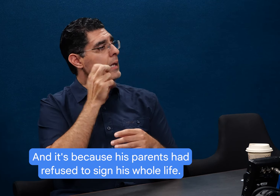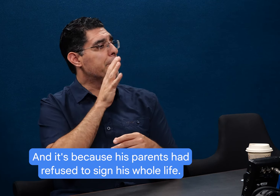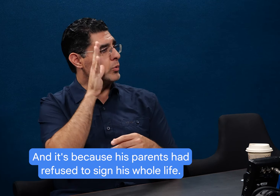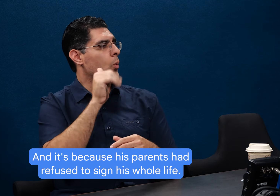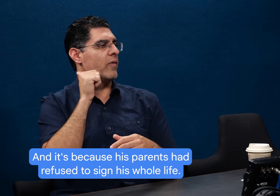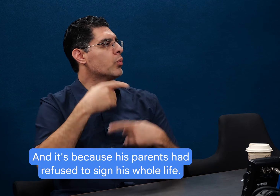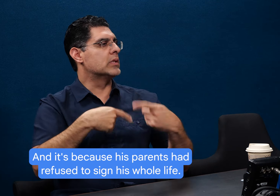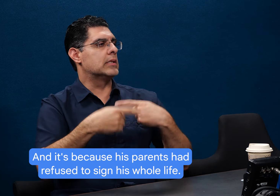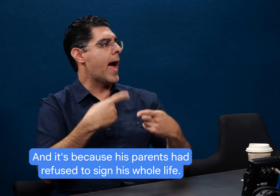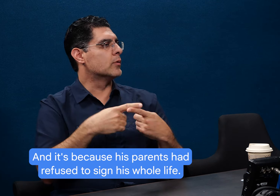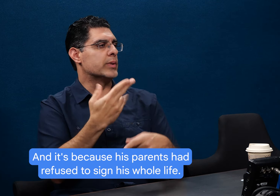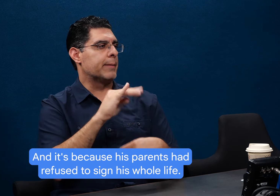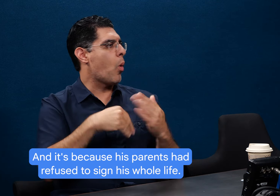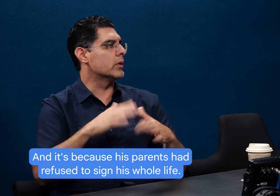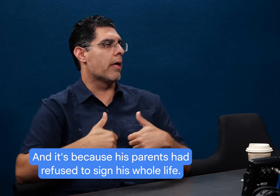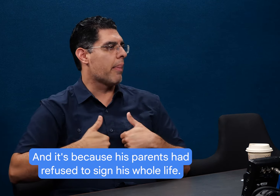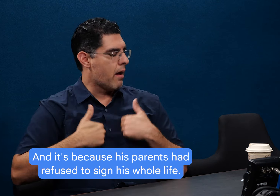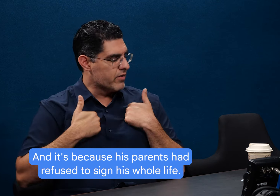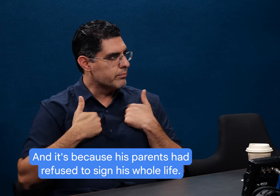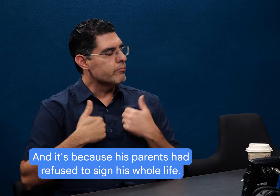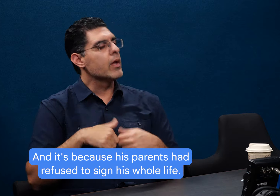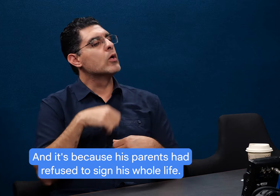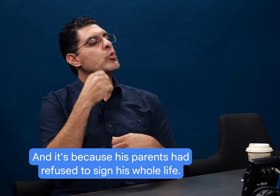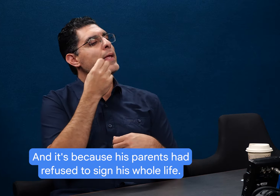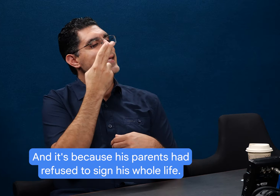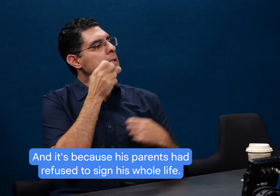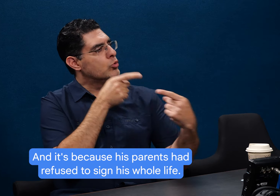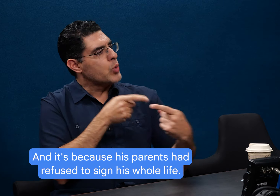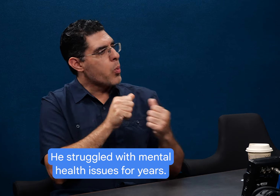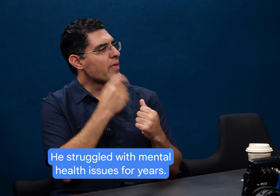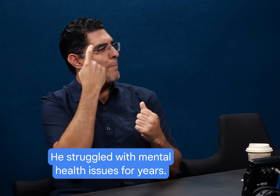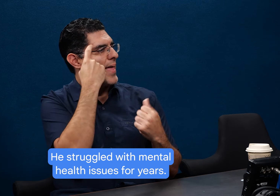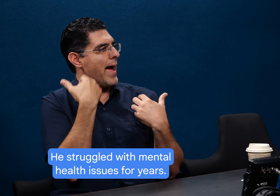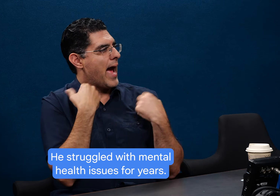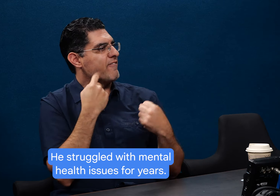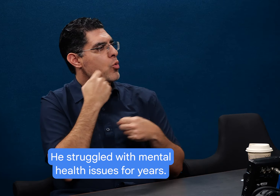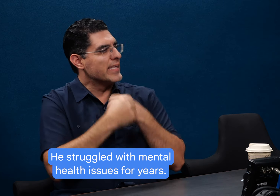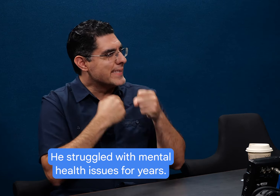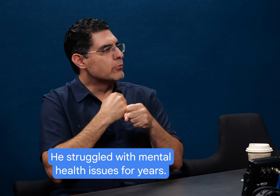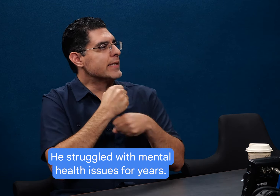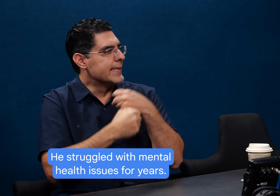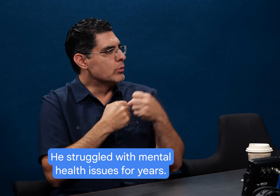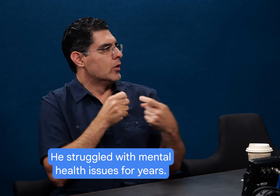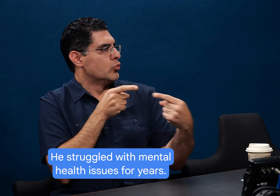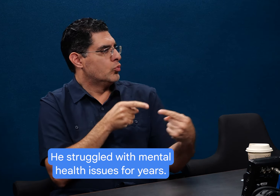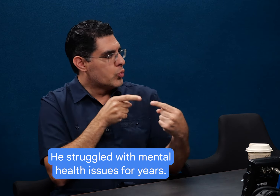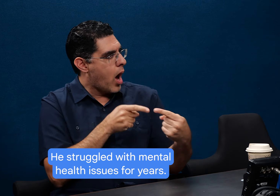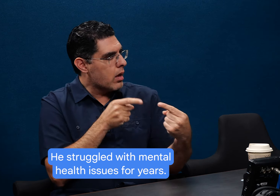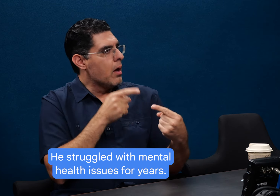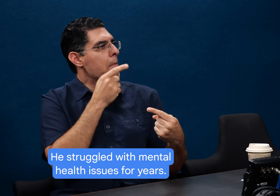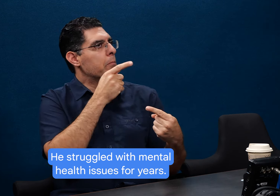And it's because his parents had refused to sign his whole life. He struggled with mental health issues for